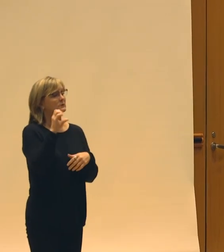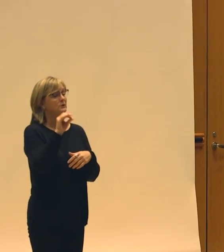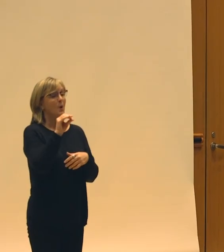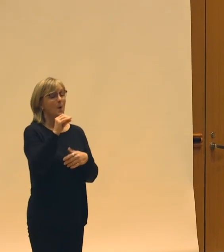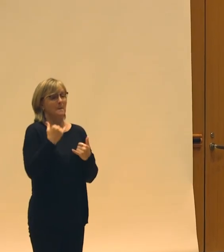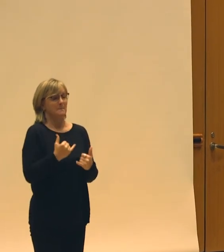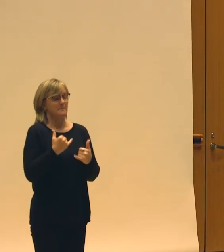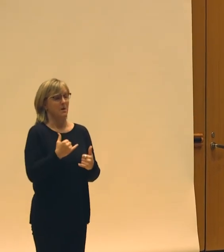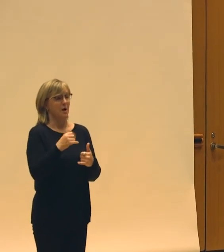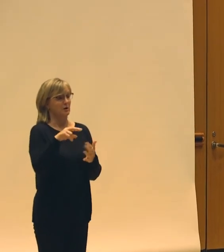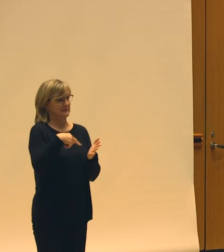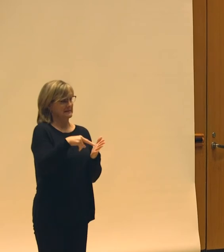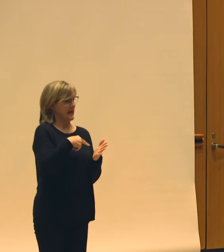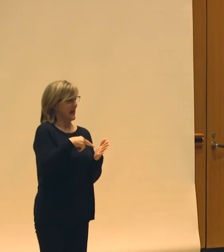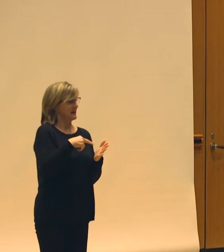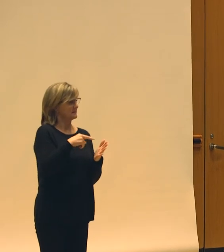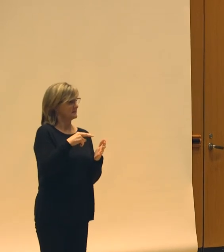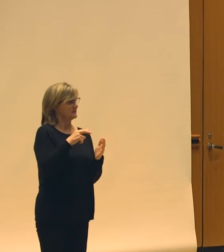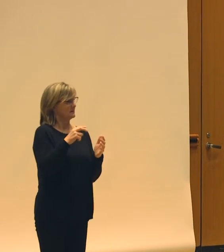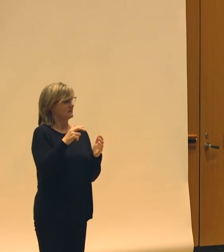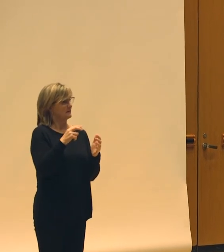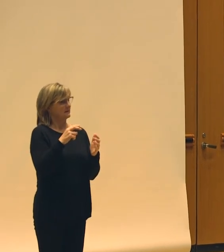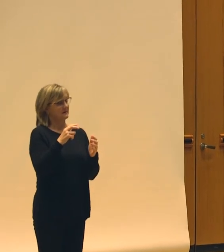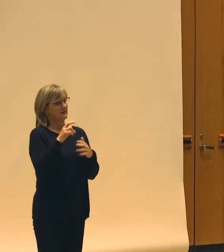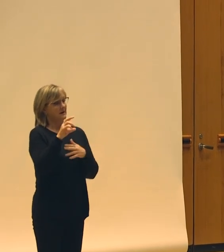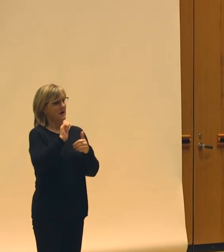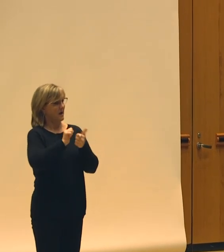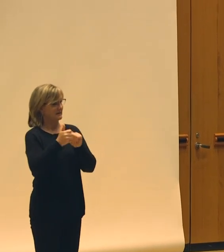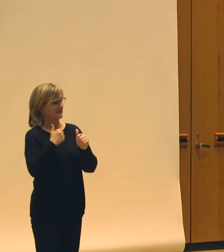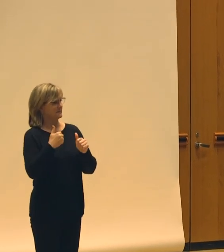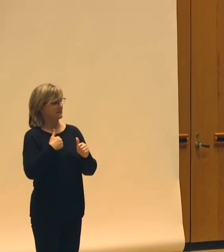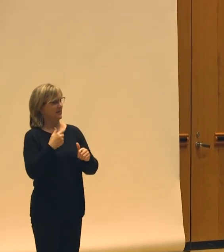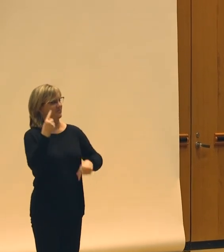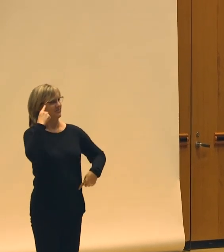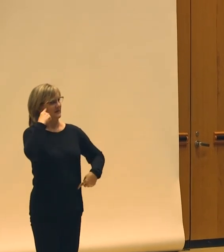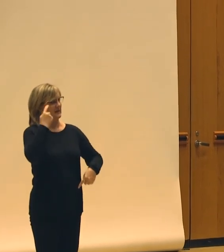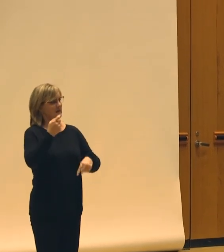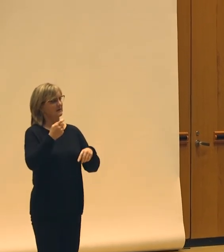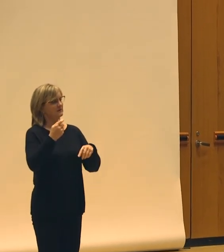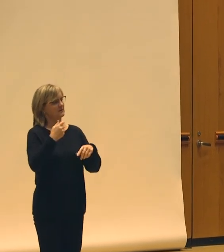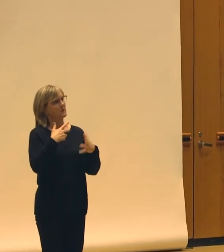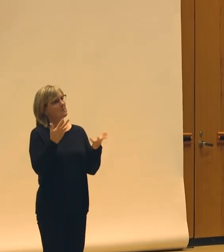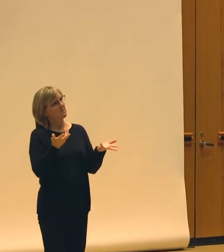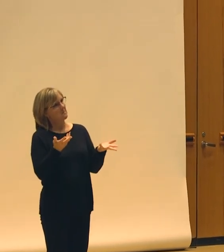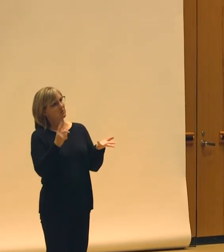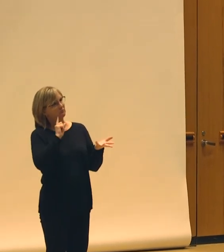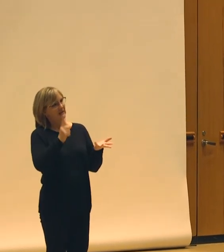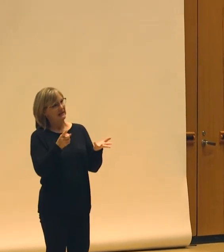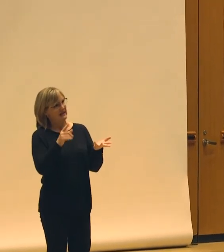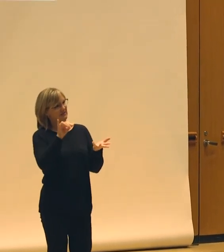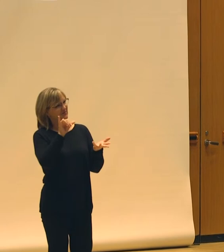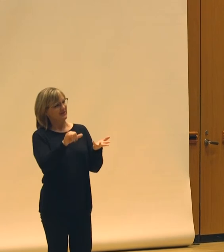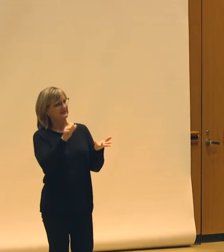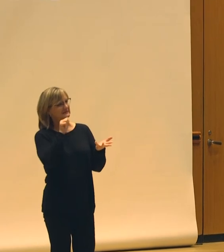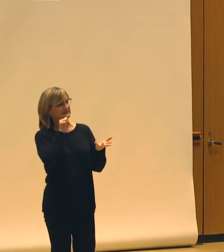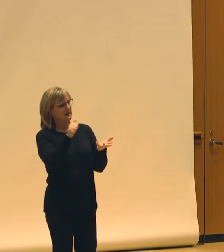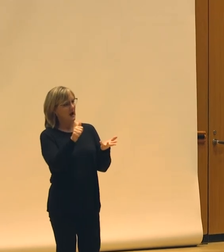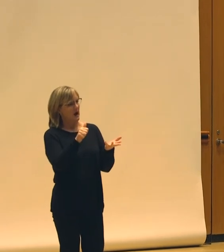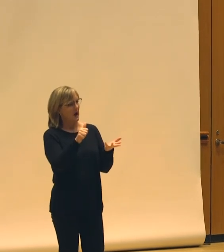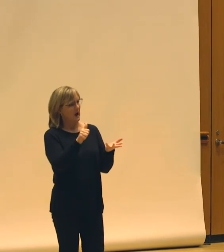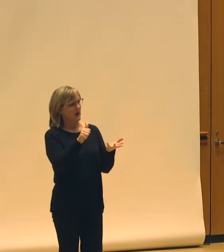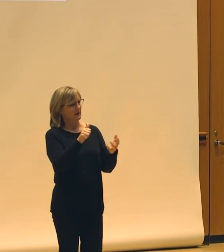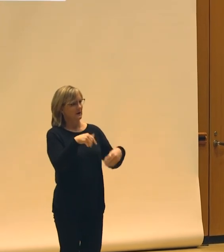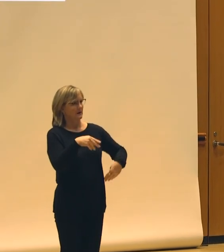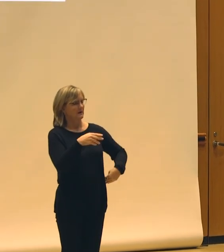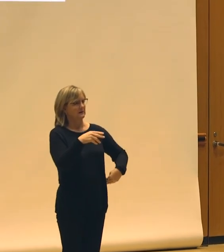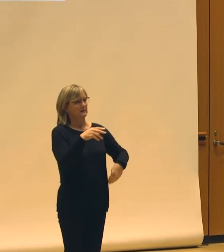modern dance contexts, I would start to think a little bit about, oh, actually, that's not a displacement of the